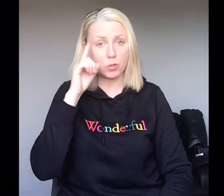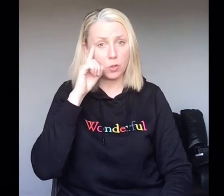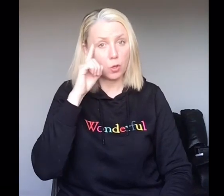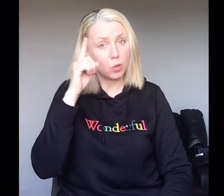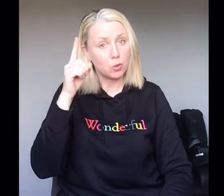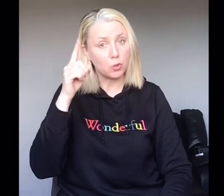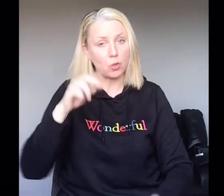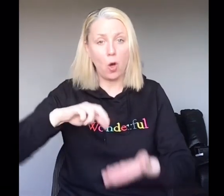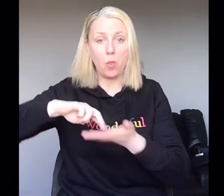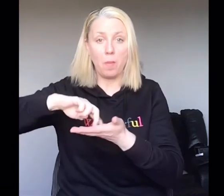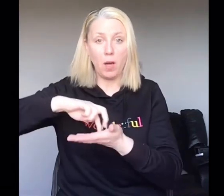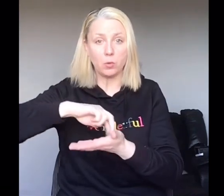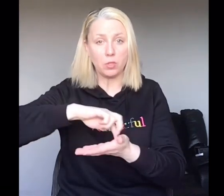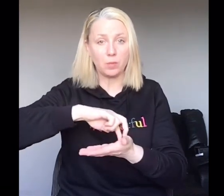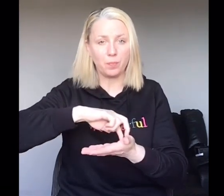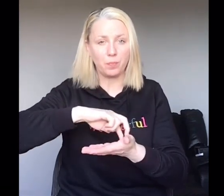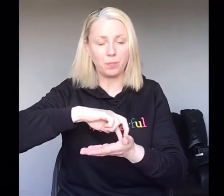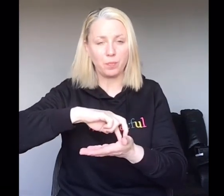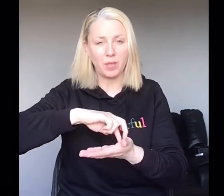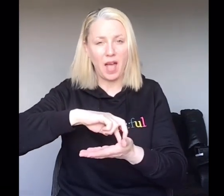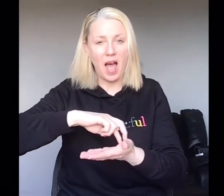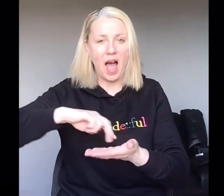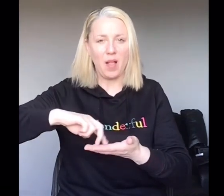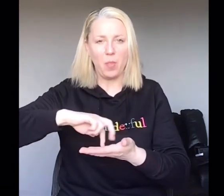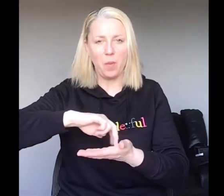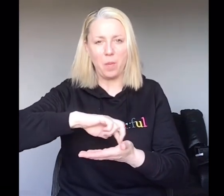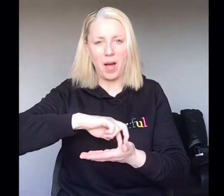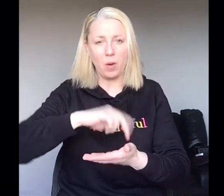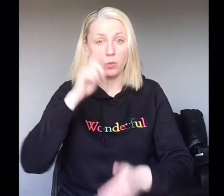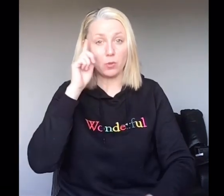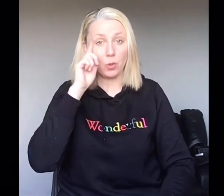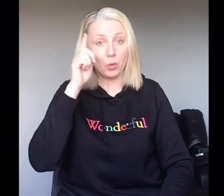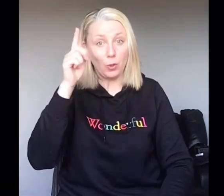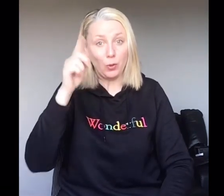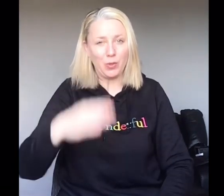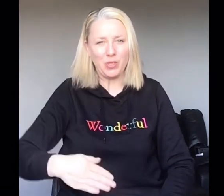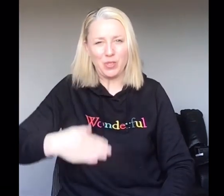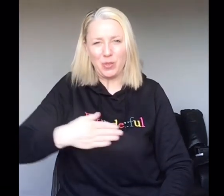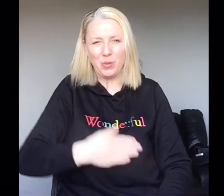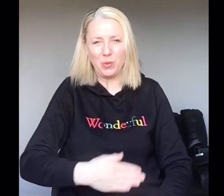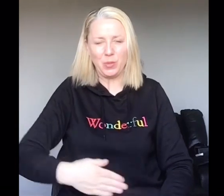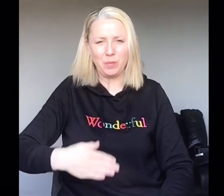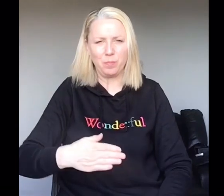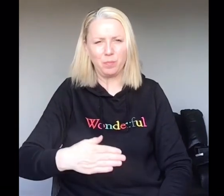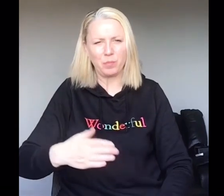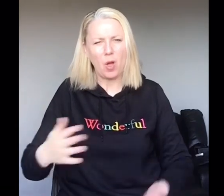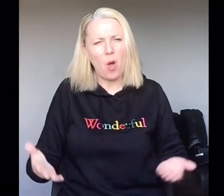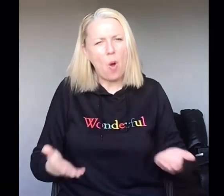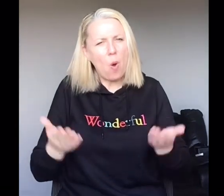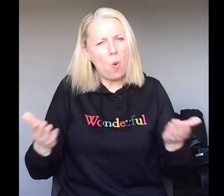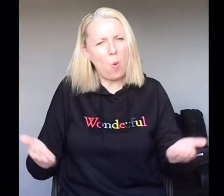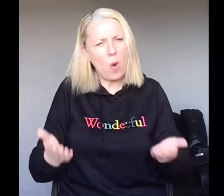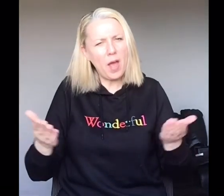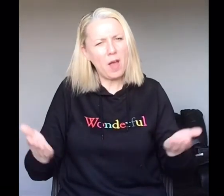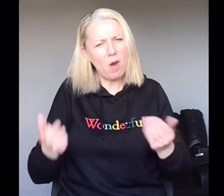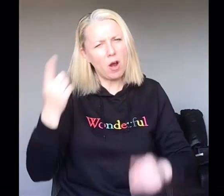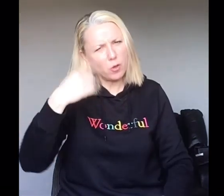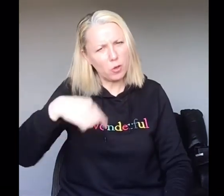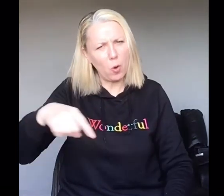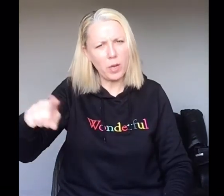saw the mouse, and the mouse looked good. Where are you going